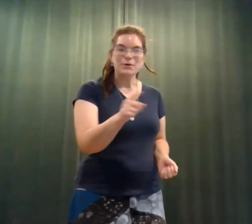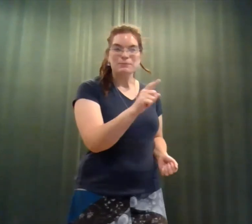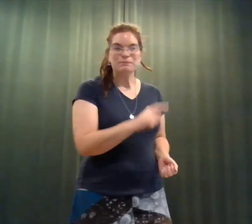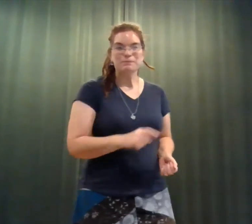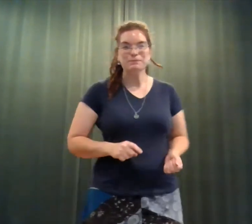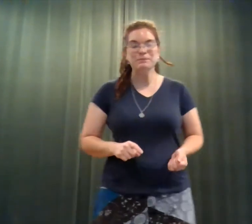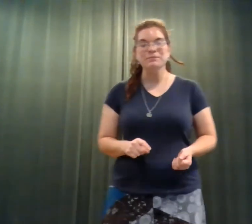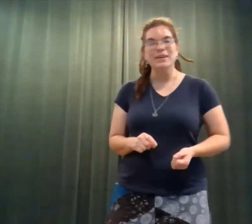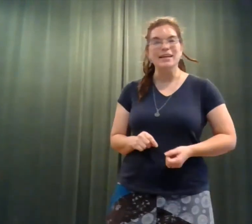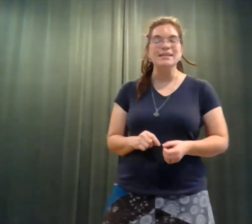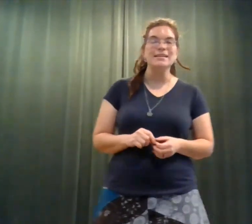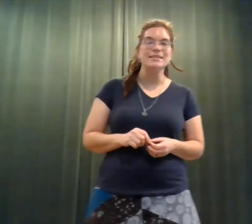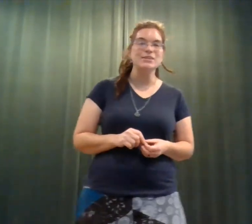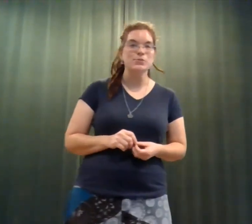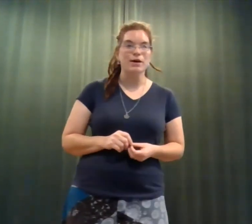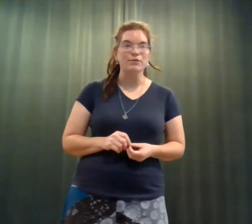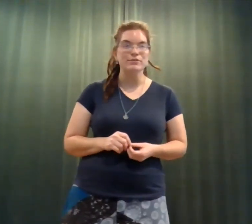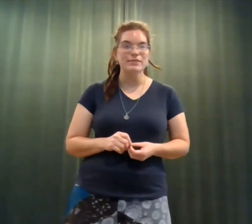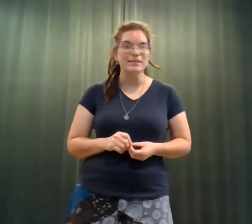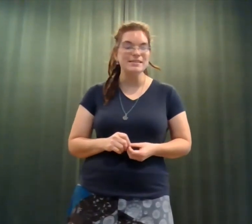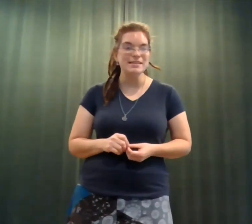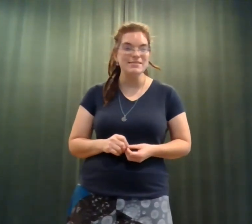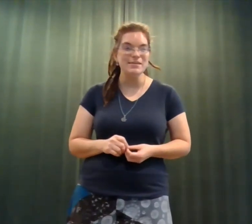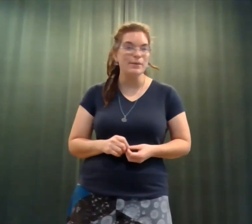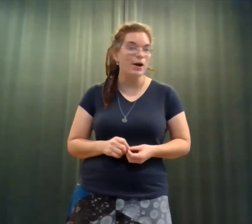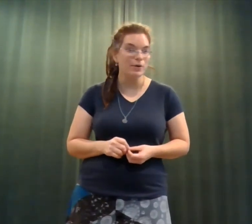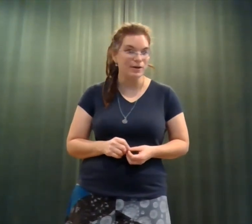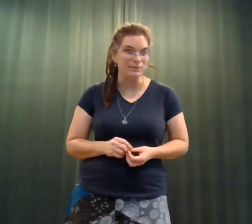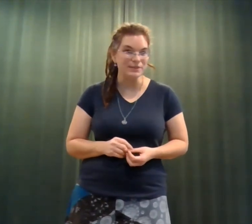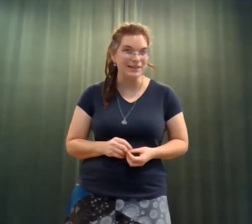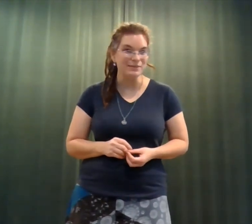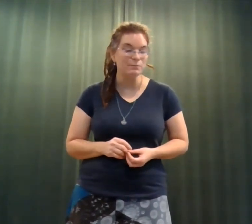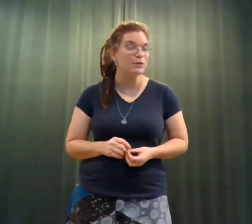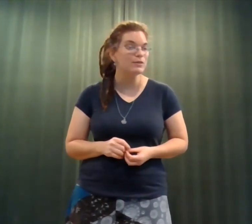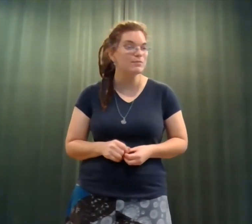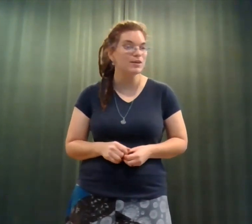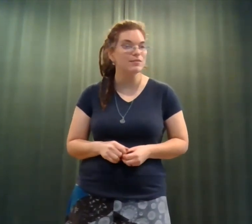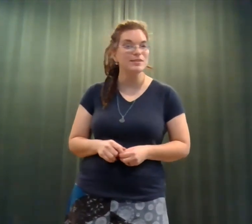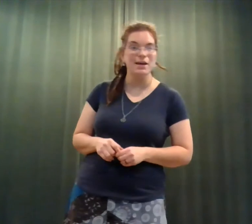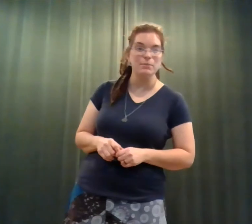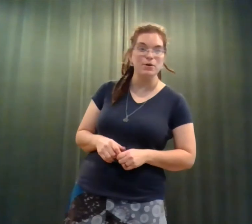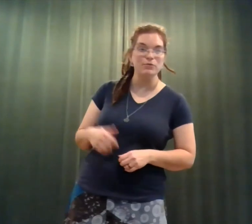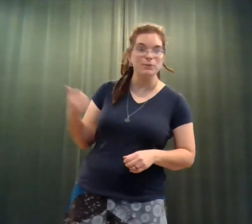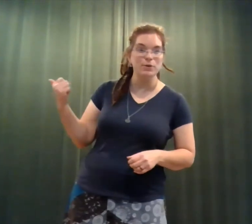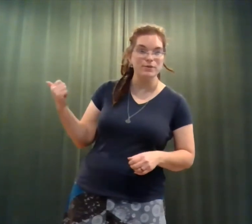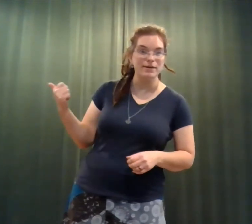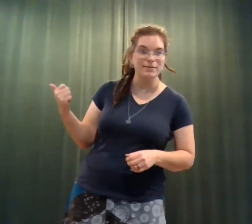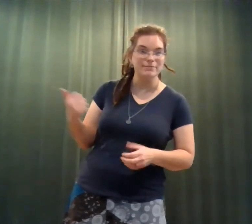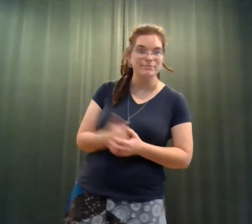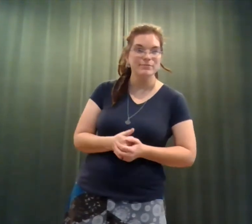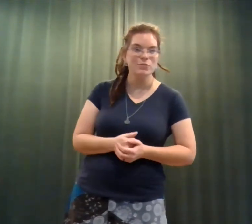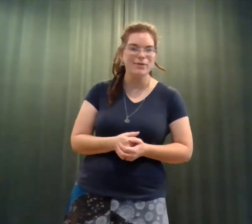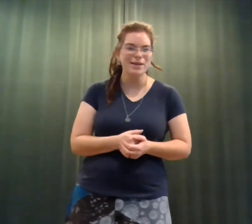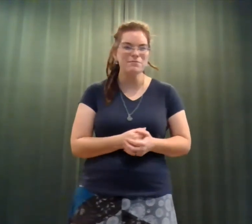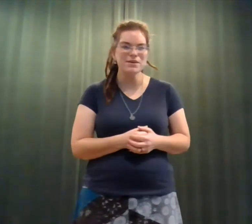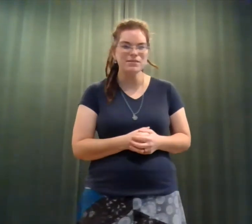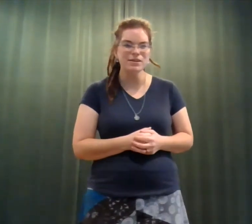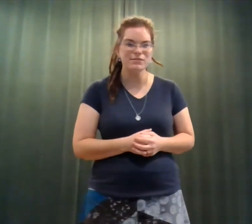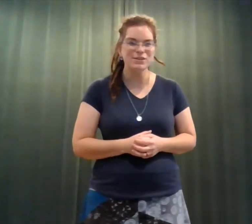So, in 1912, the Tennessee Power Company built themselves a dam over in Polk County, right in the middle of the